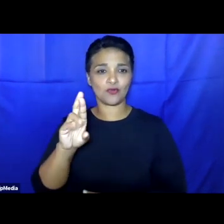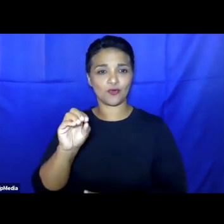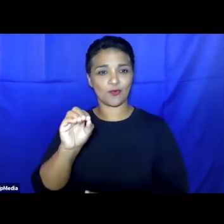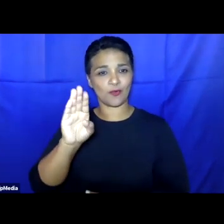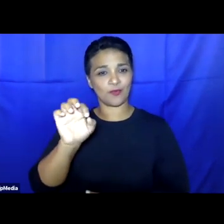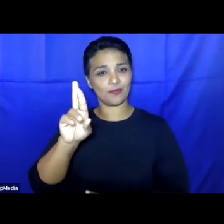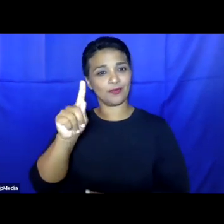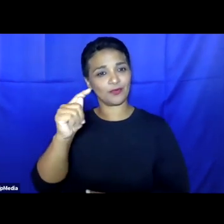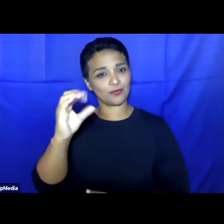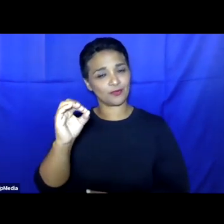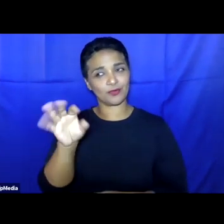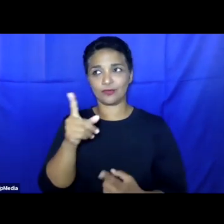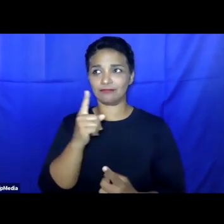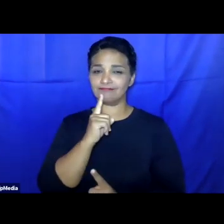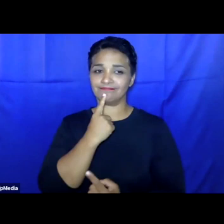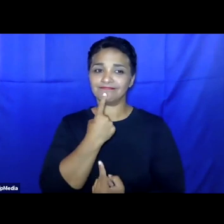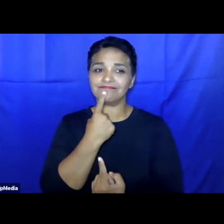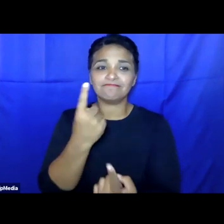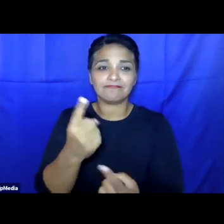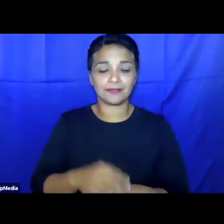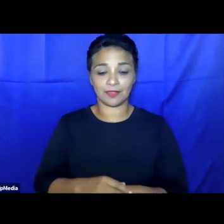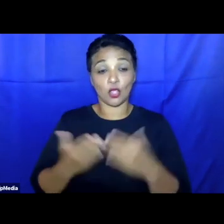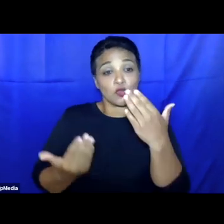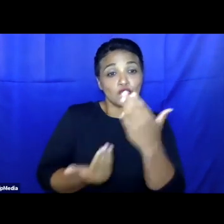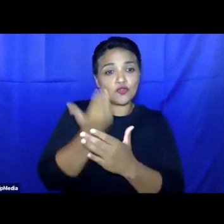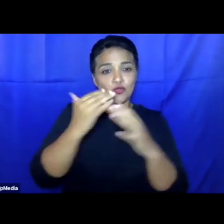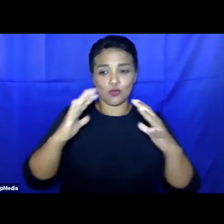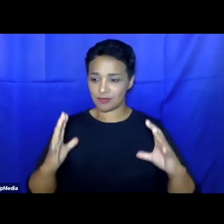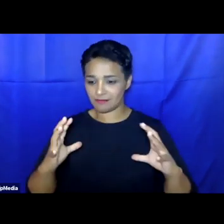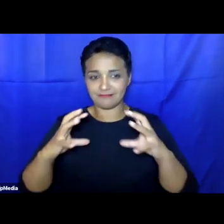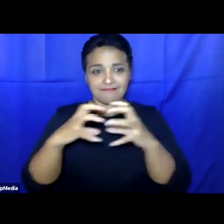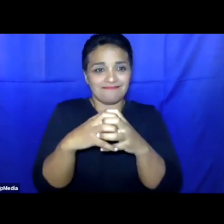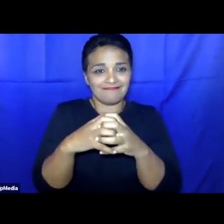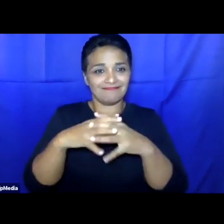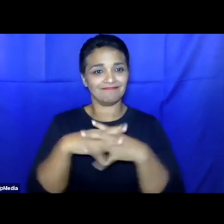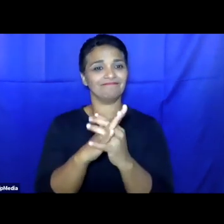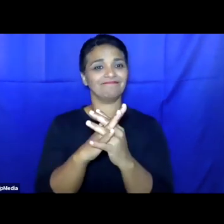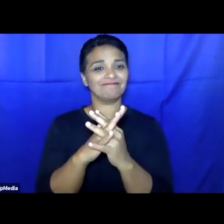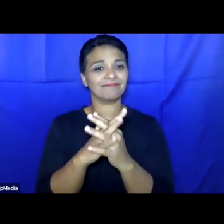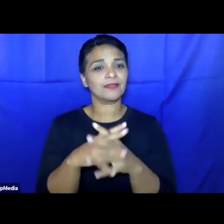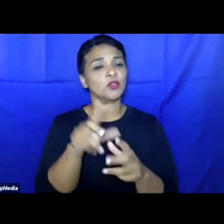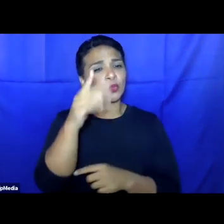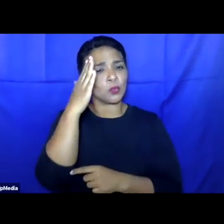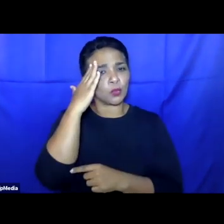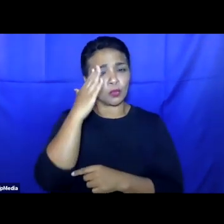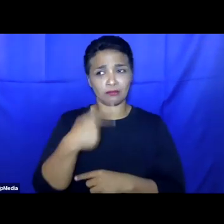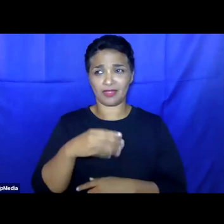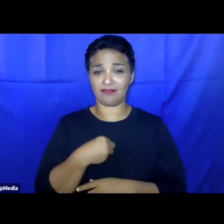of the new pact, because, I mean, you have even there 500 pages, you've got over 40